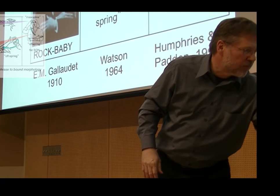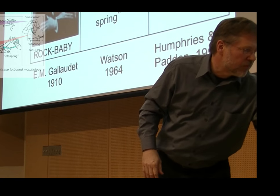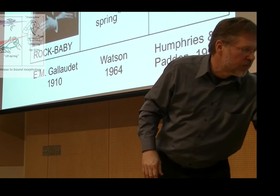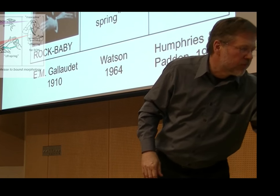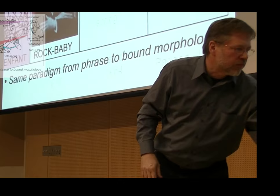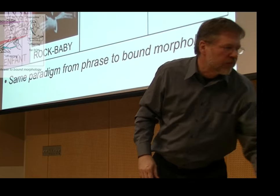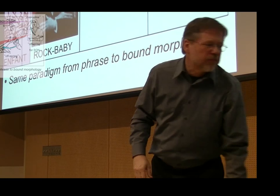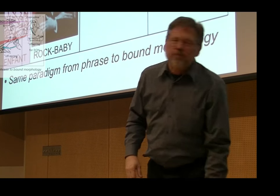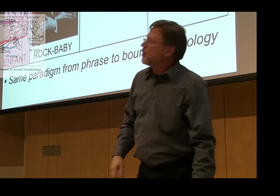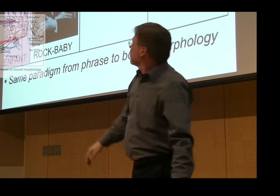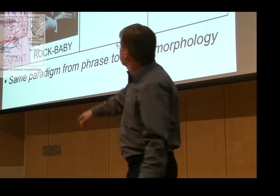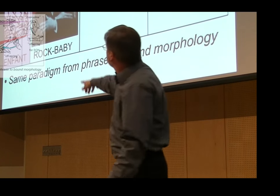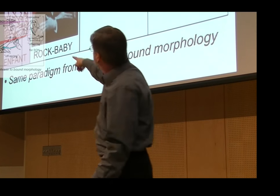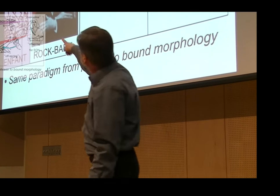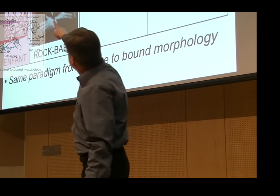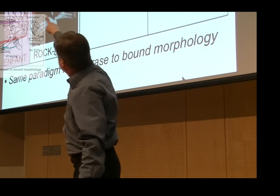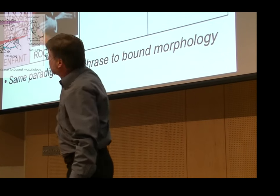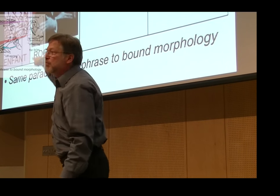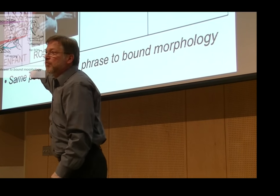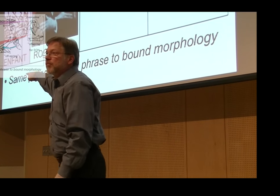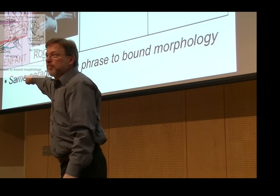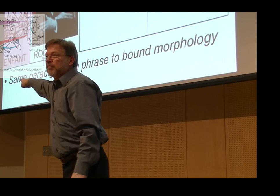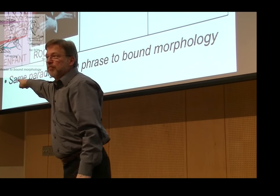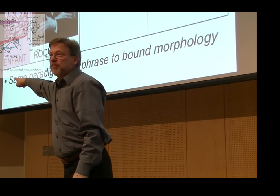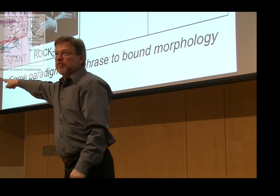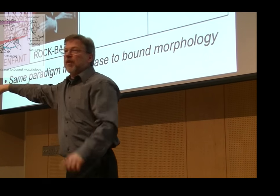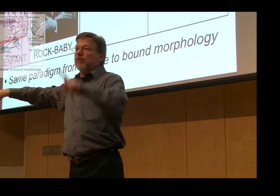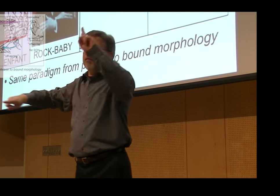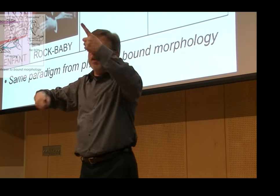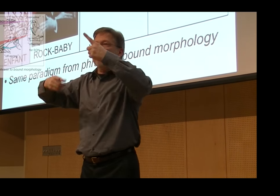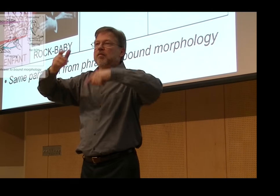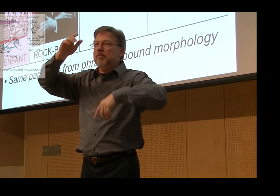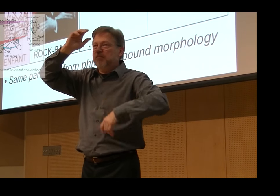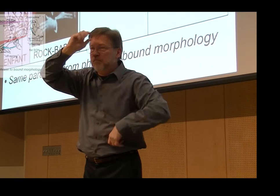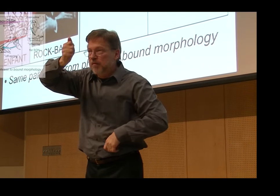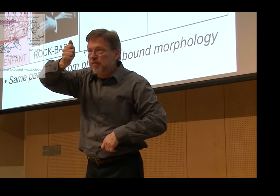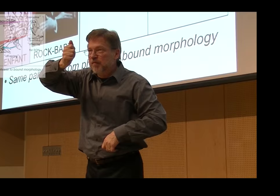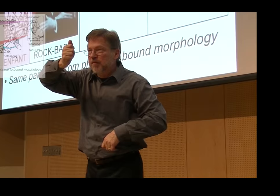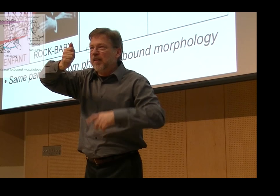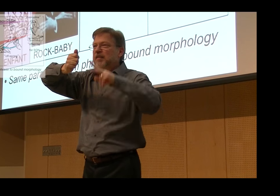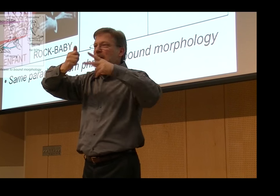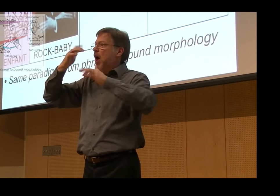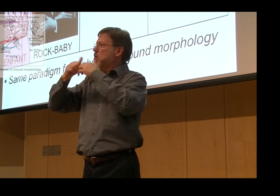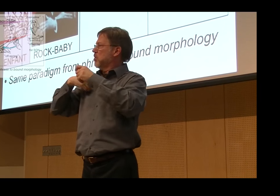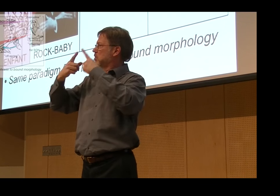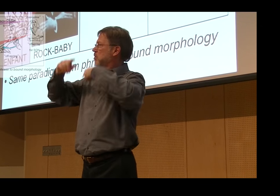producing their versions today. So you see the relationship, the first part